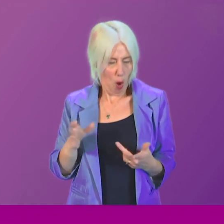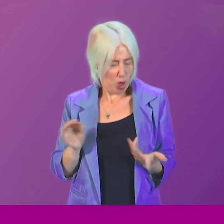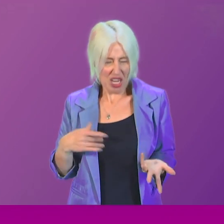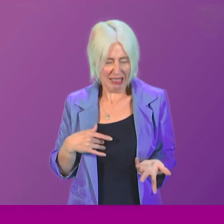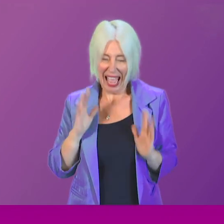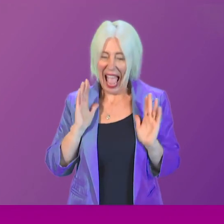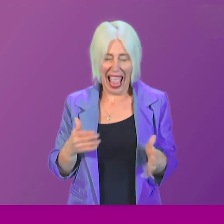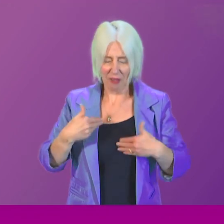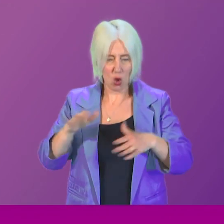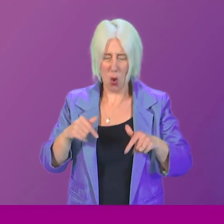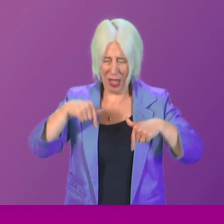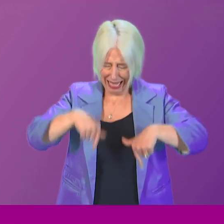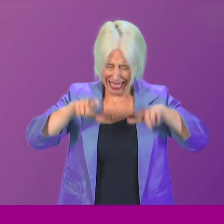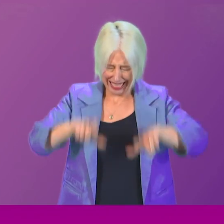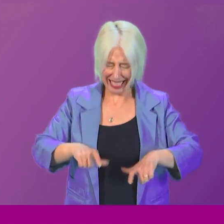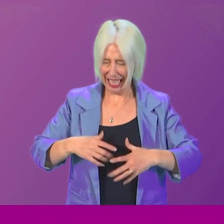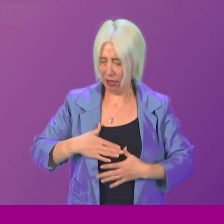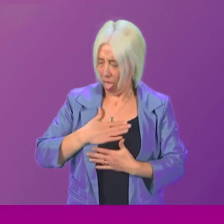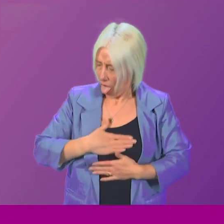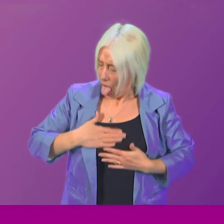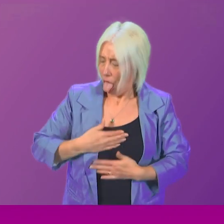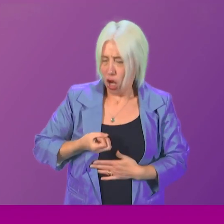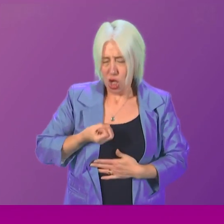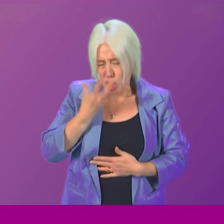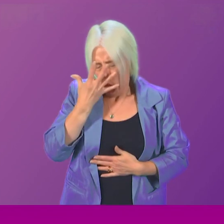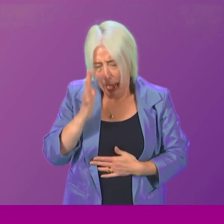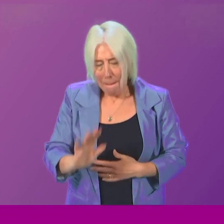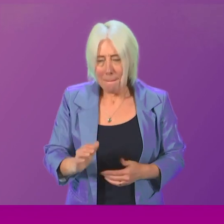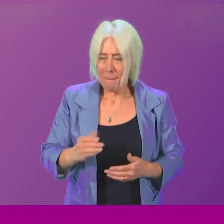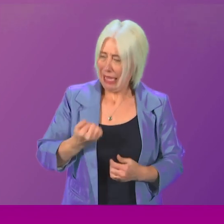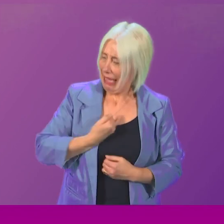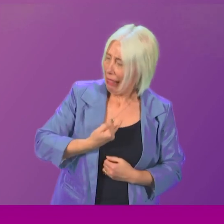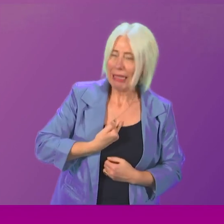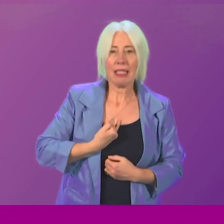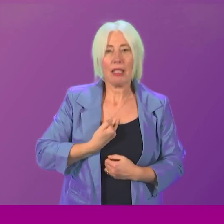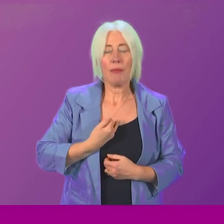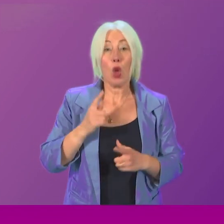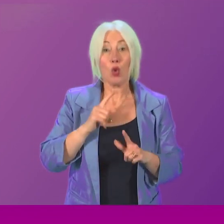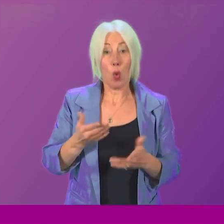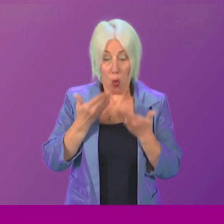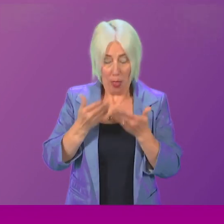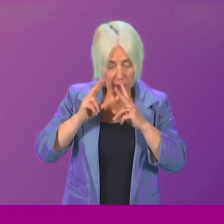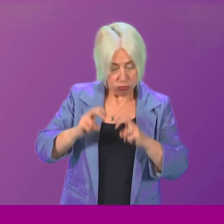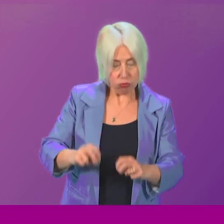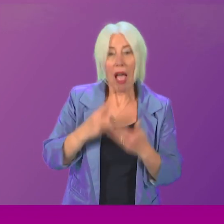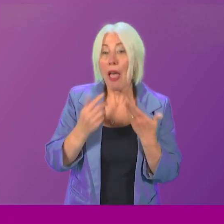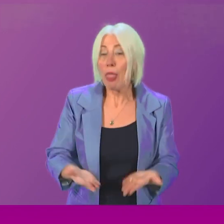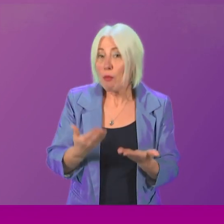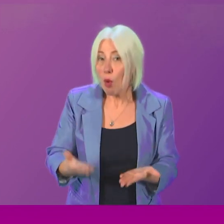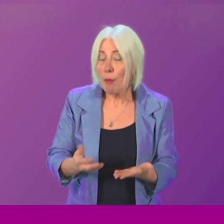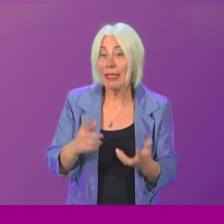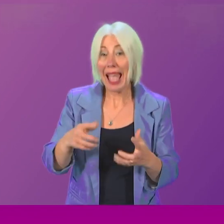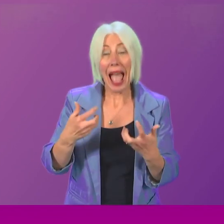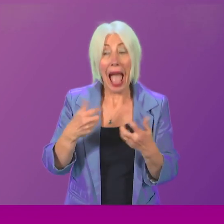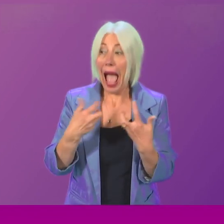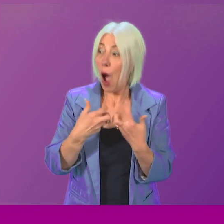caused them so much shame and guilt. Can the First Minister confirm that the study currently underway includes how best to work